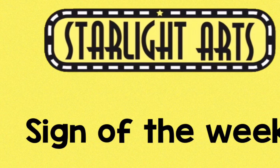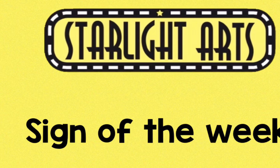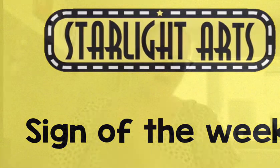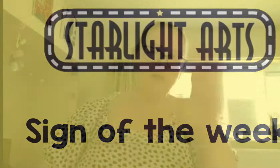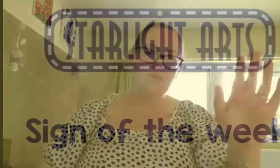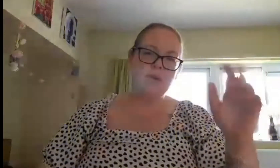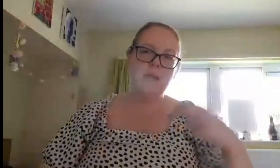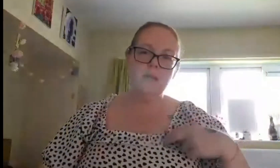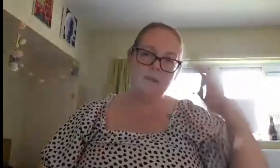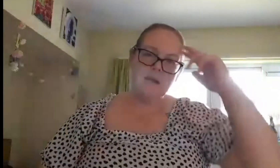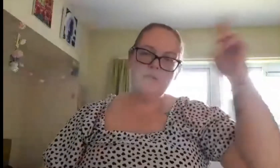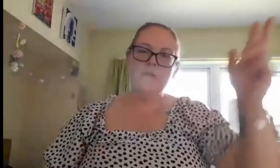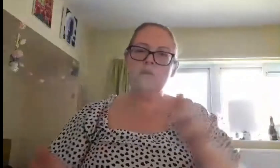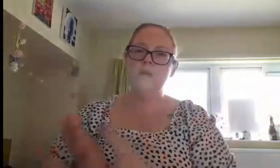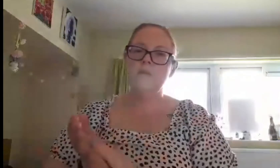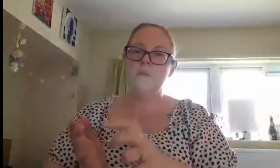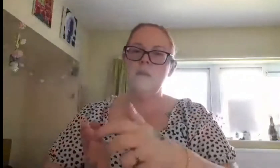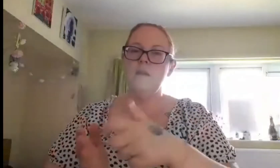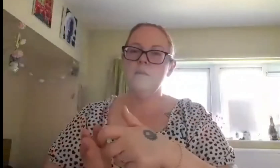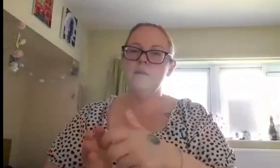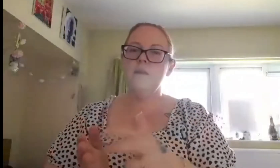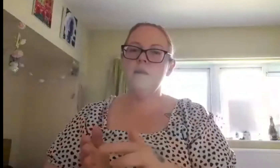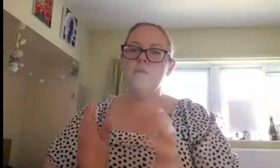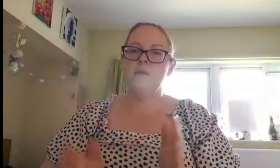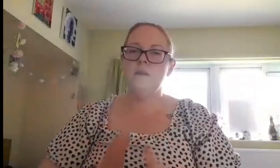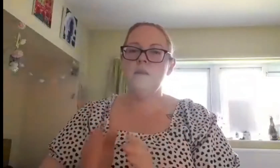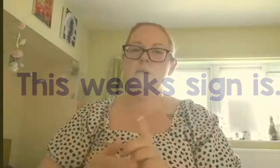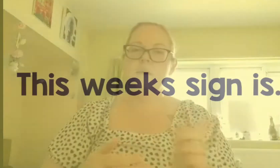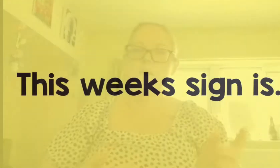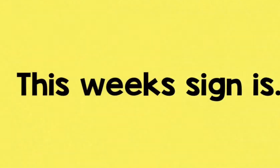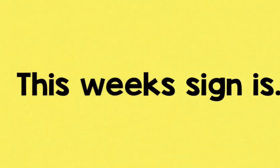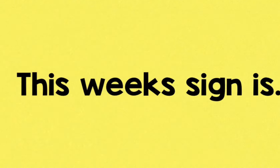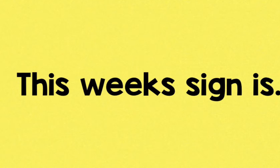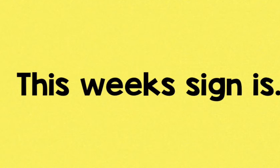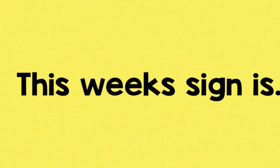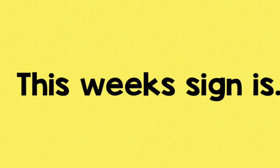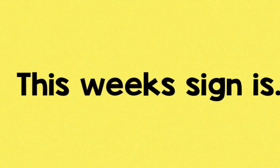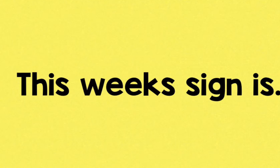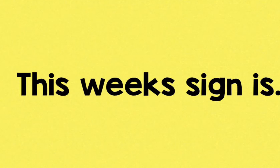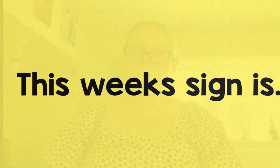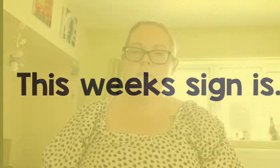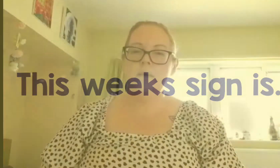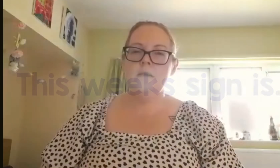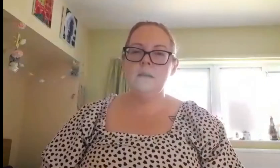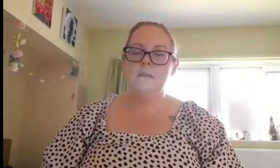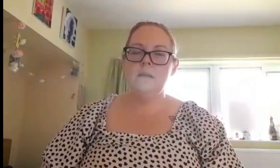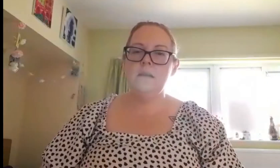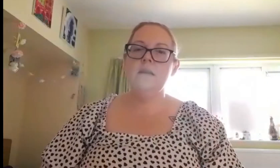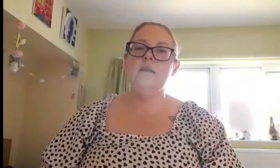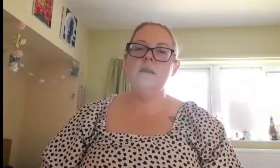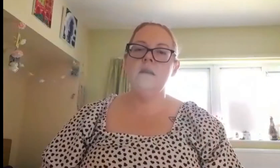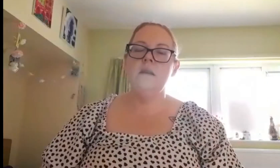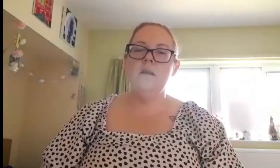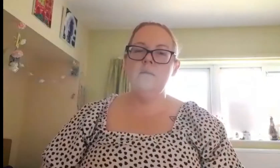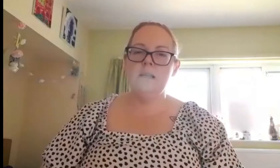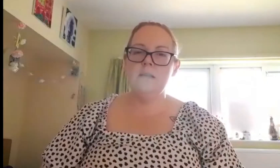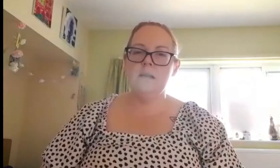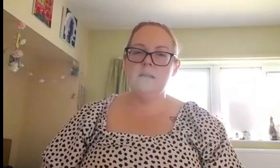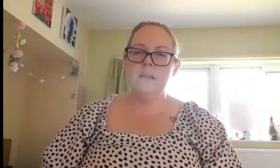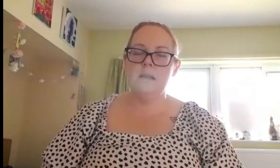Hi everybody, my name is Victoria or Vicky and I'm here today with the sign of the week. Today's sign is Valentine's Day.